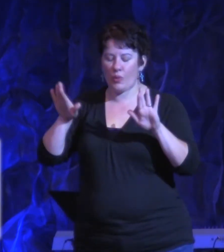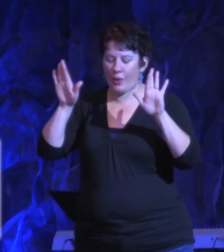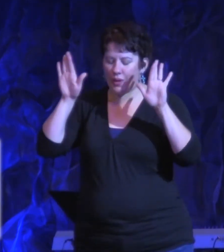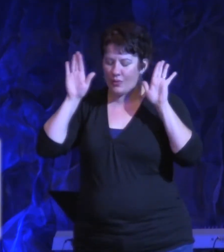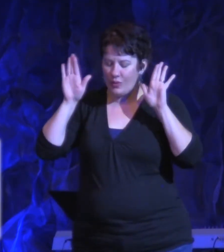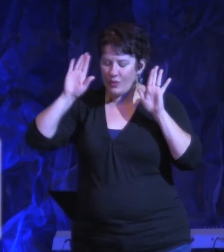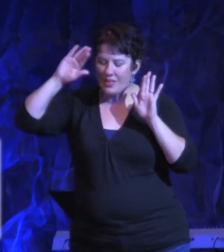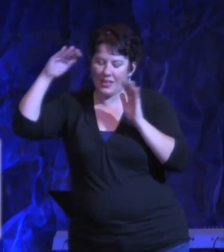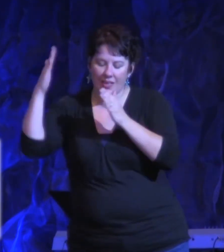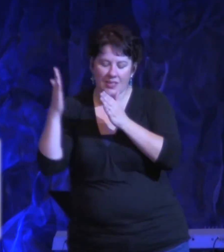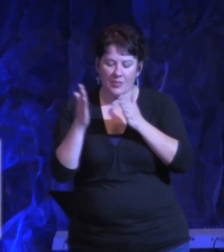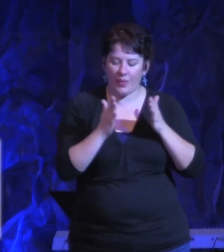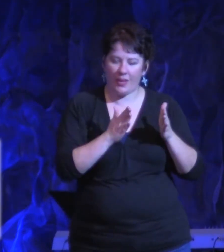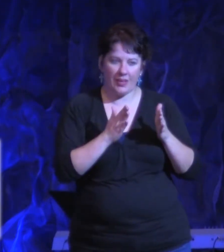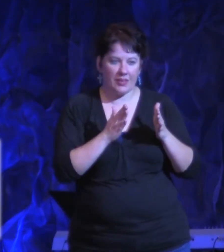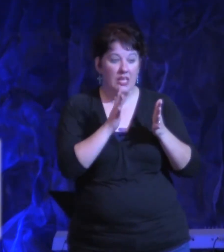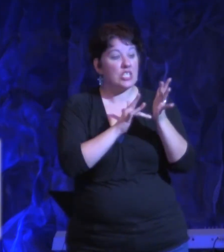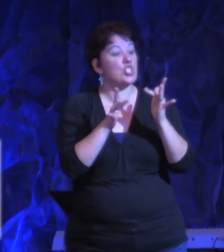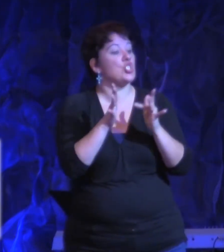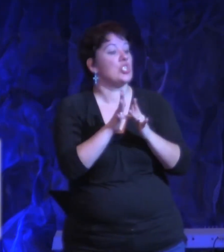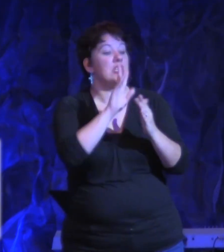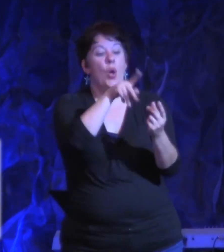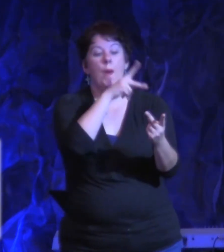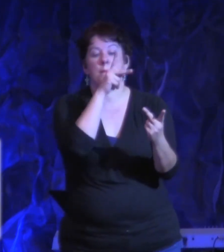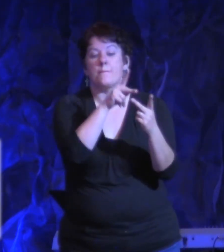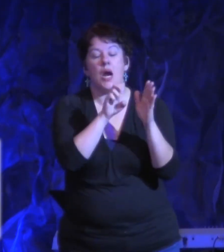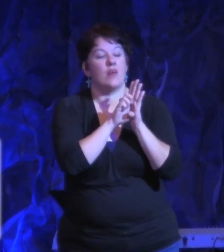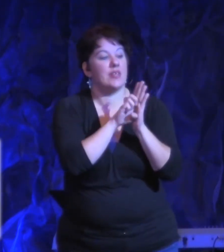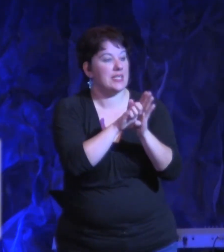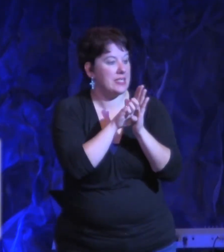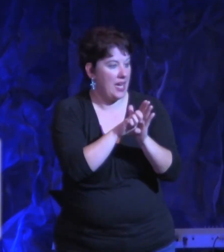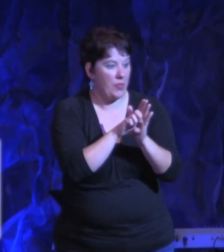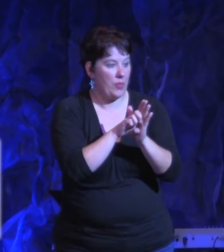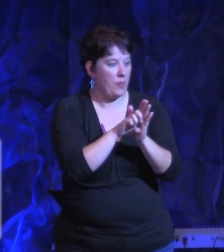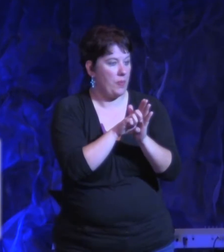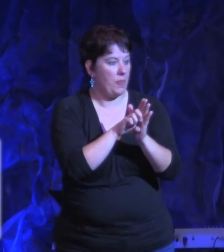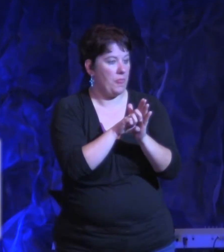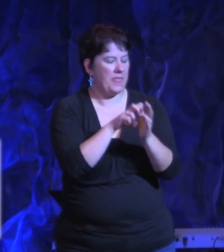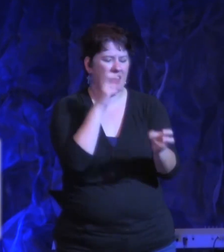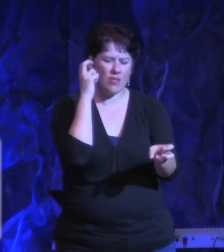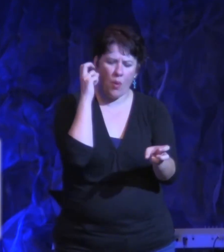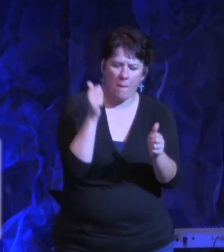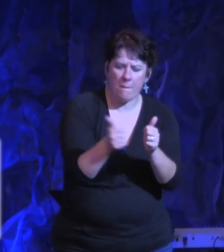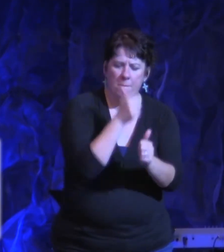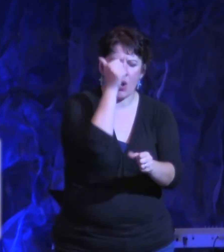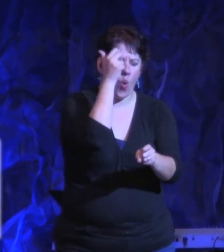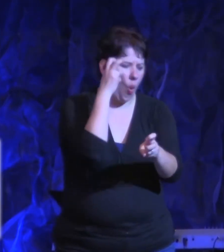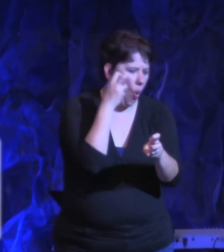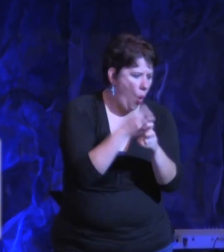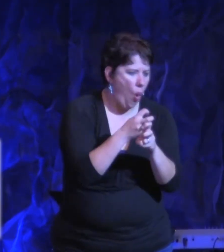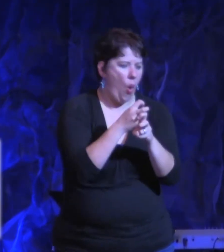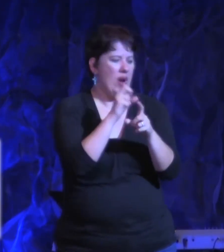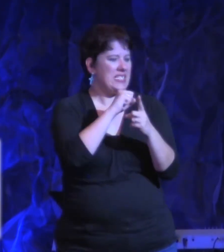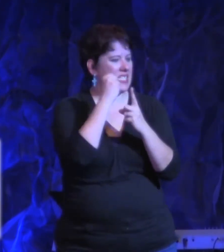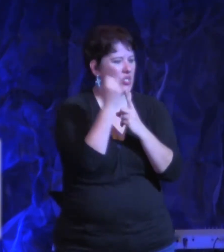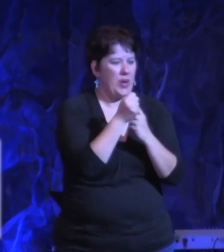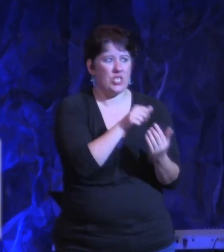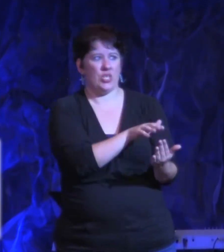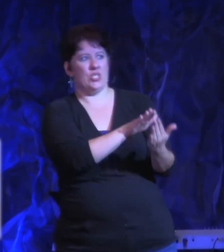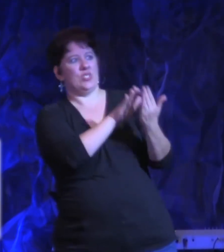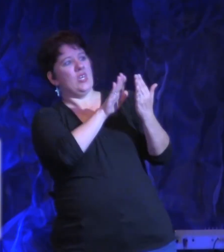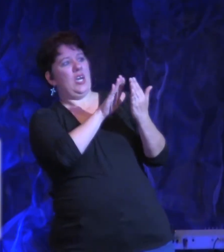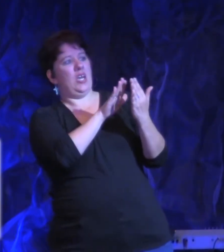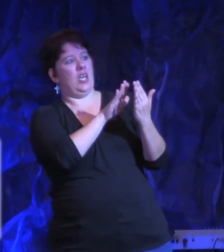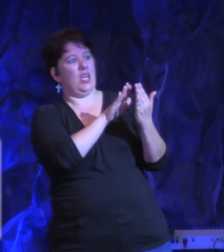perfect example of this. In the greatest trial of His life, whenever He was in the garden and He was